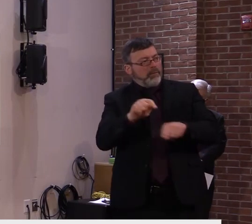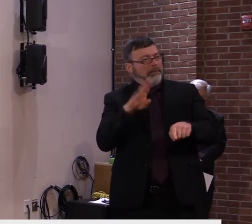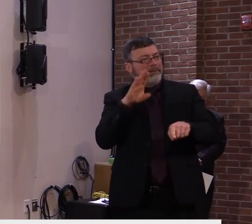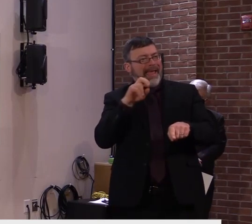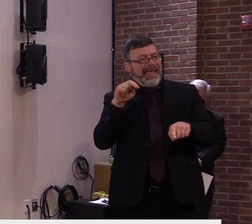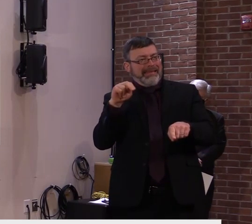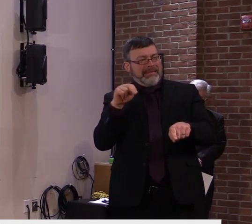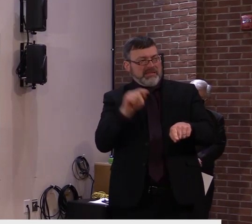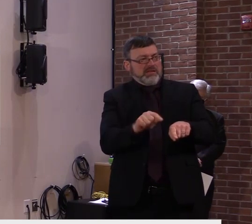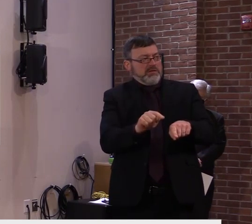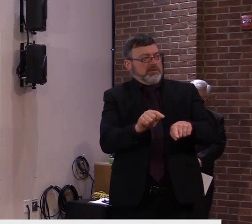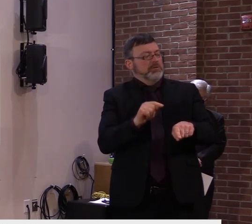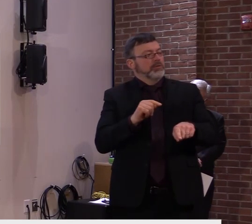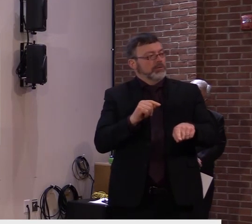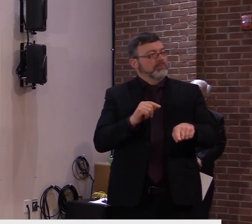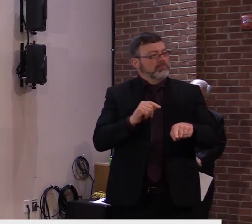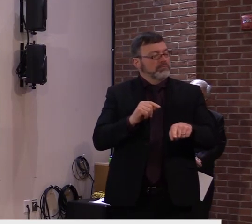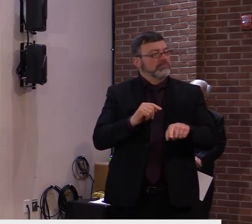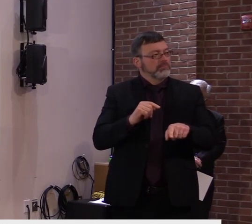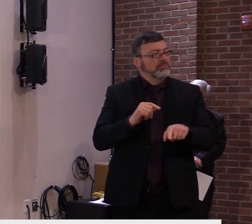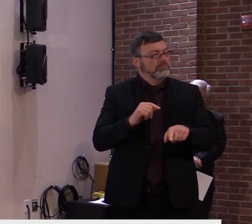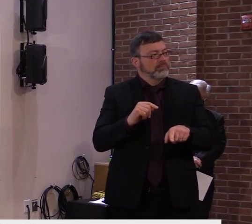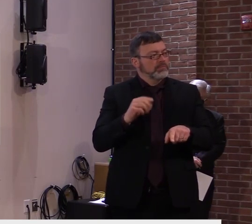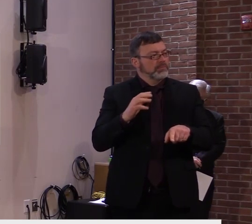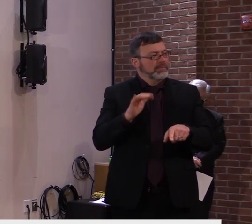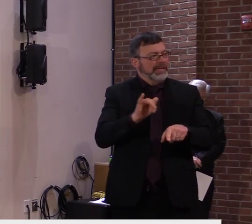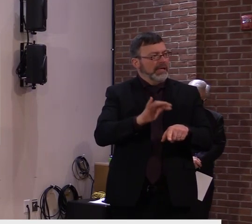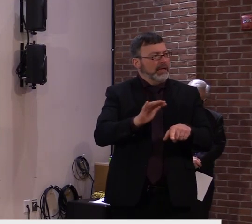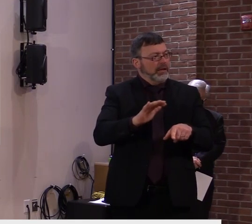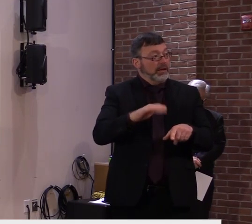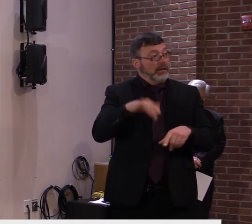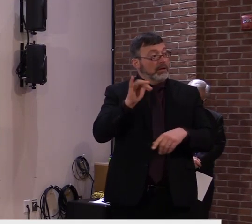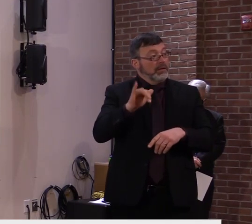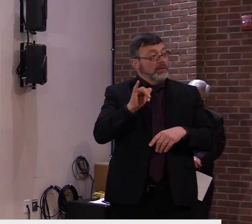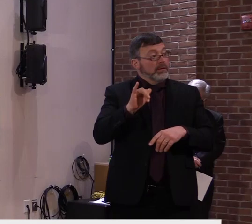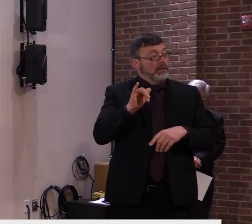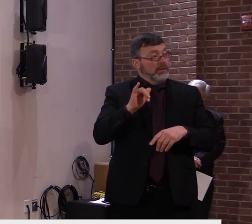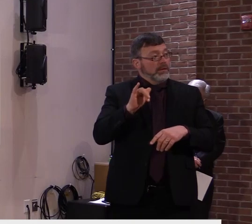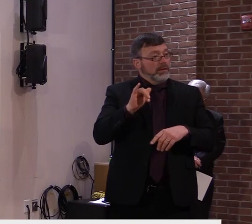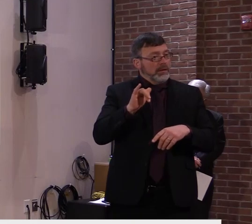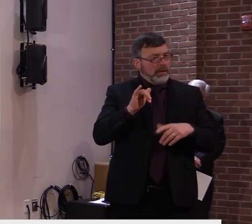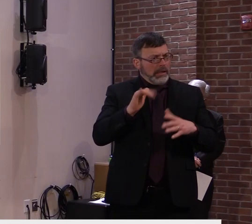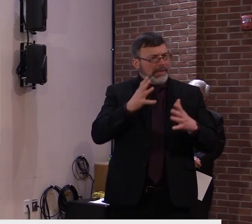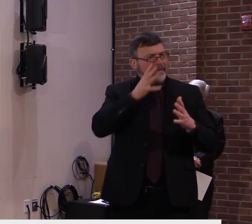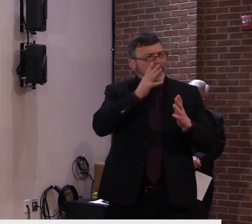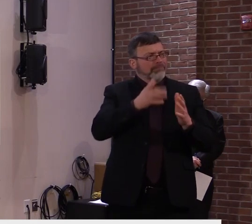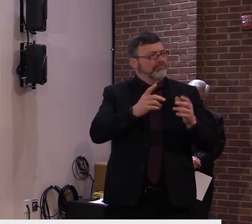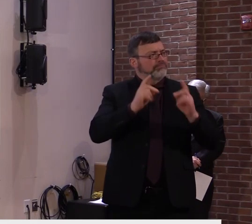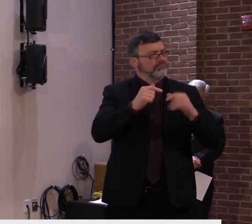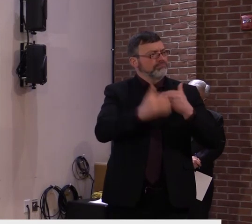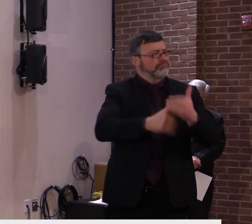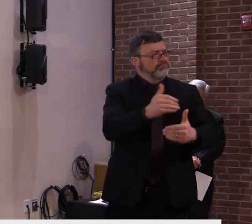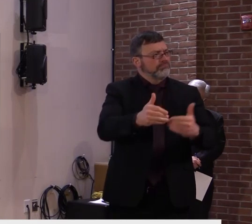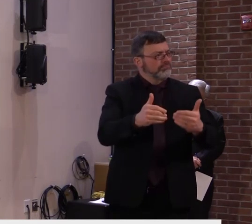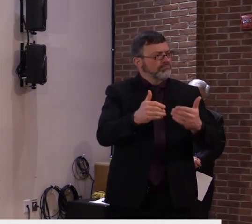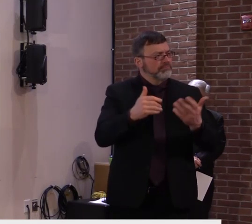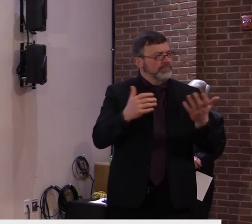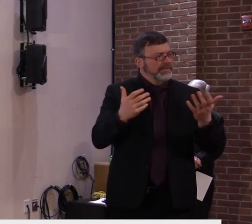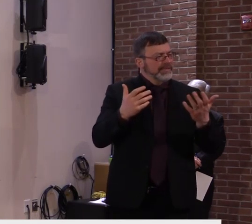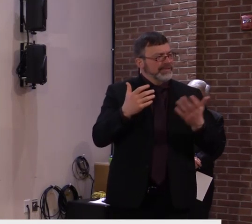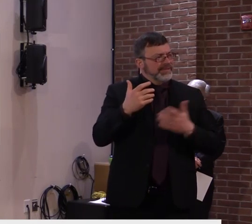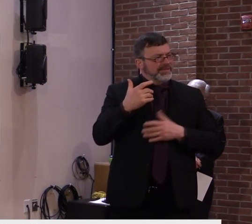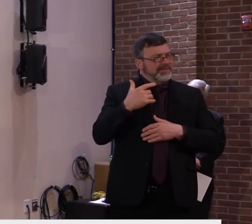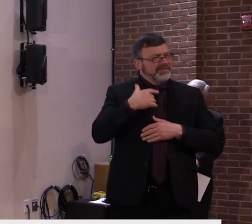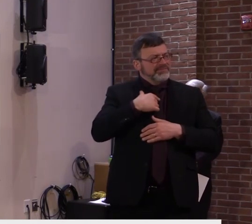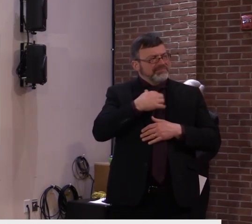as automatic as they would have liked. And I guess I was just wondering if there were any plans in place to expand the number of testing sites for